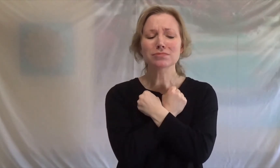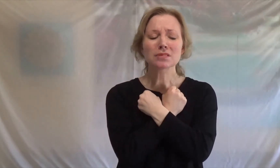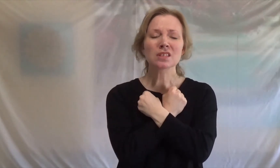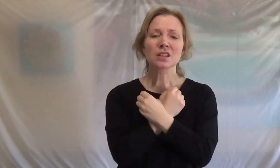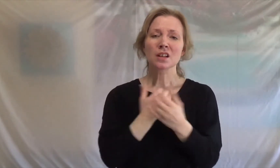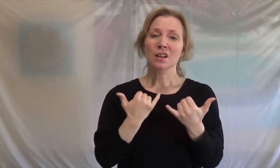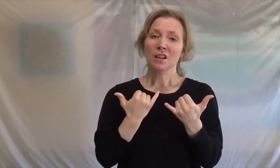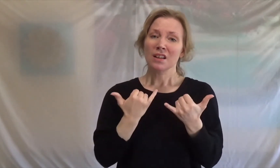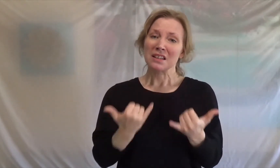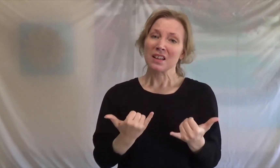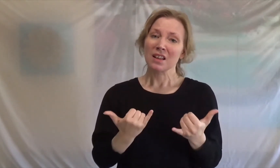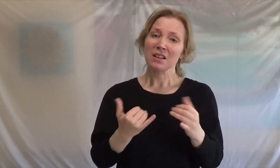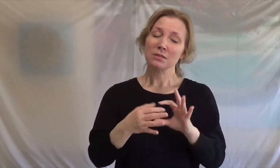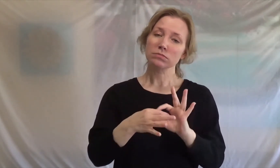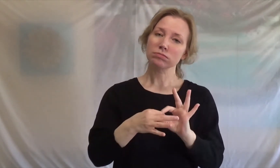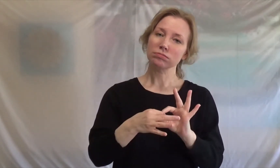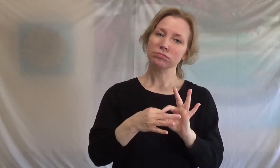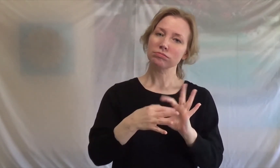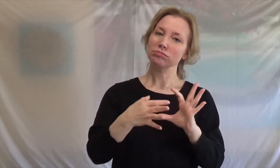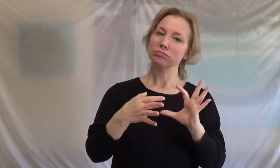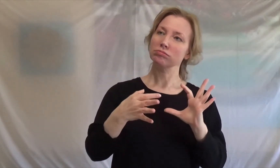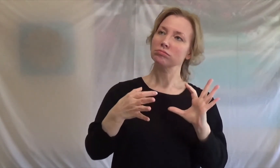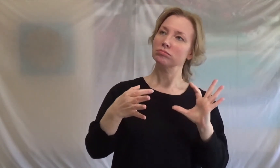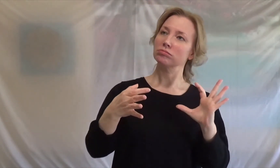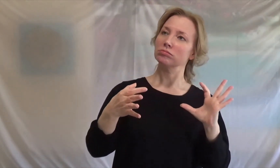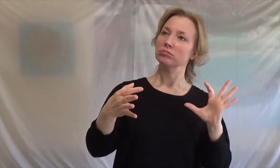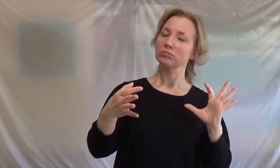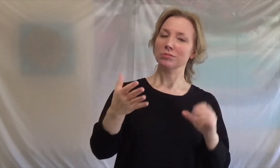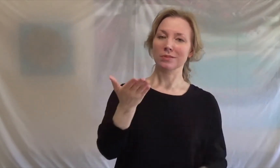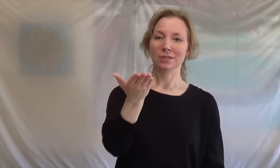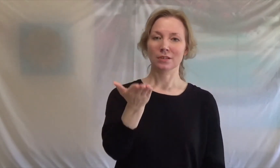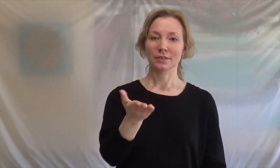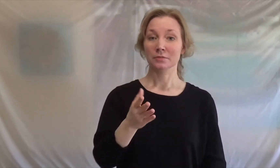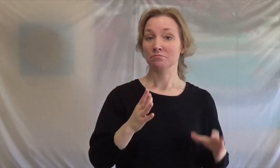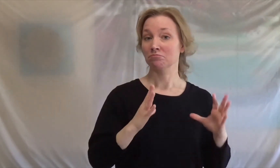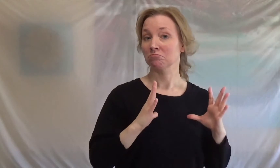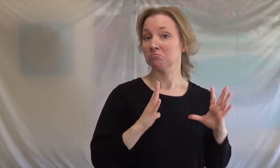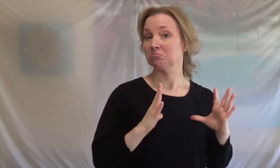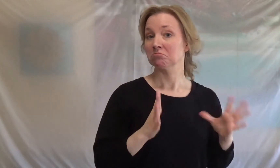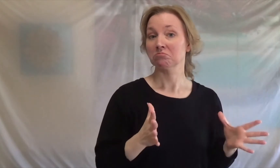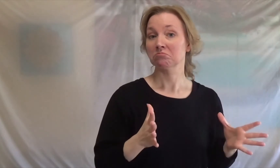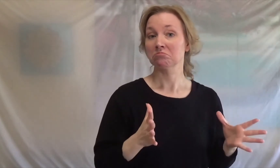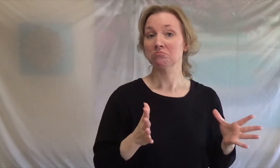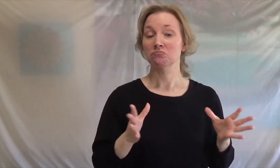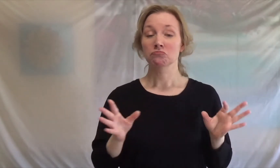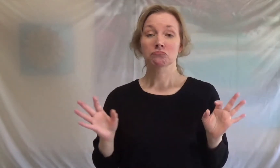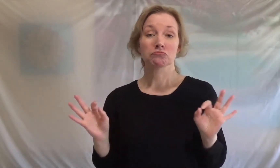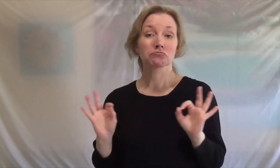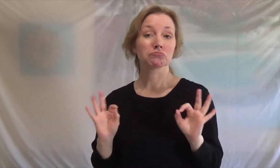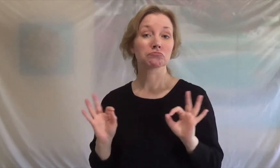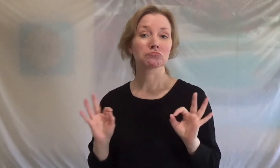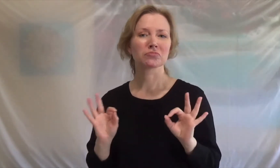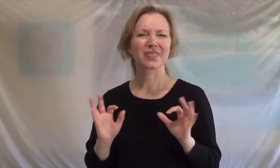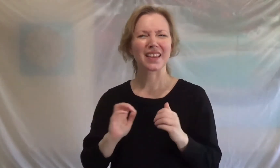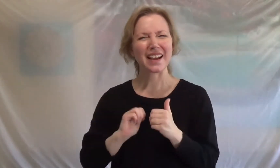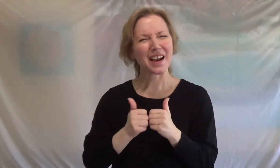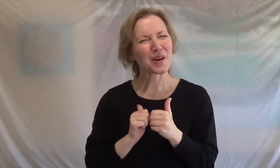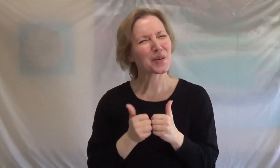And I just can't imagine how you could be so okay now that